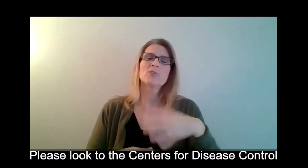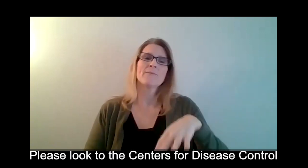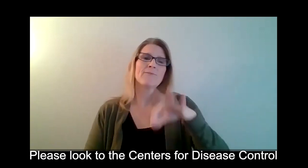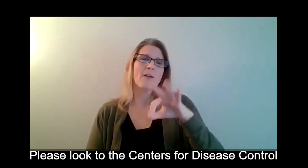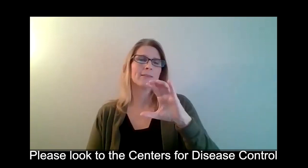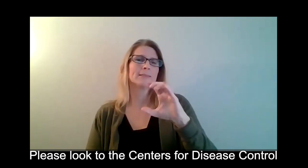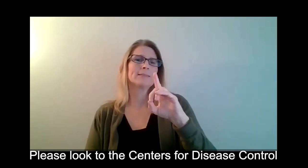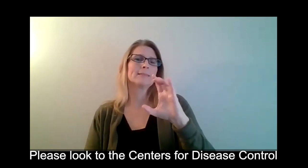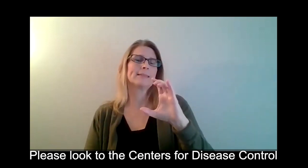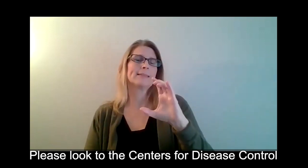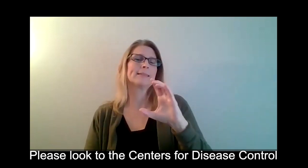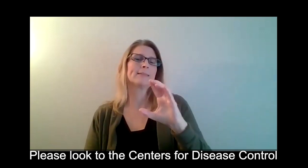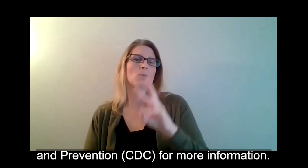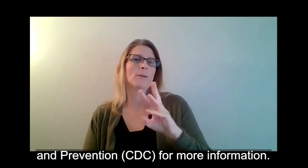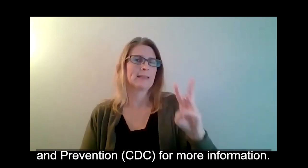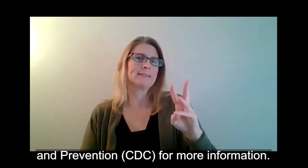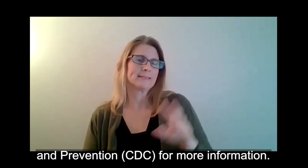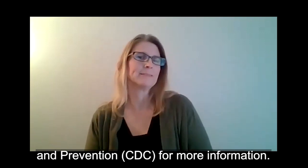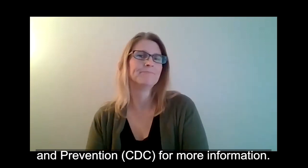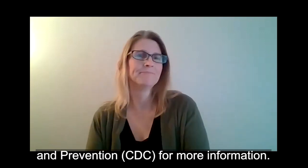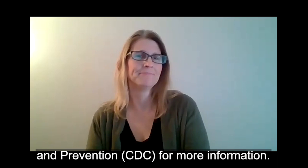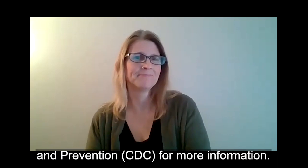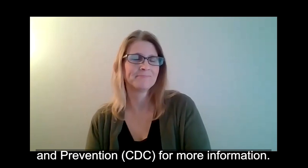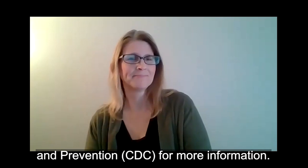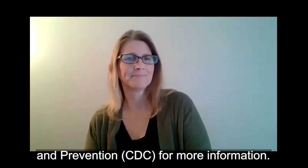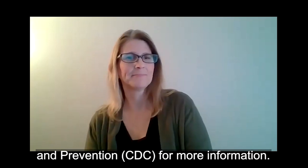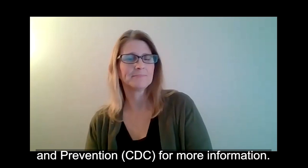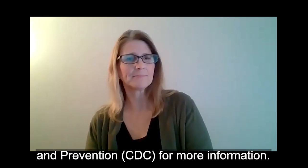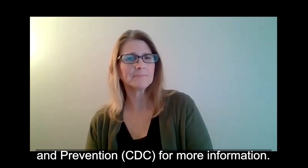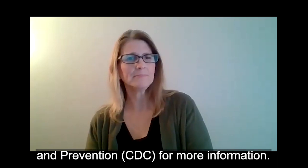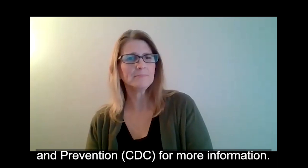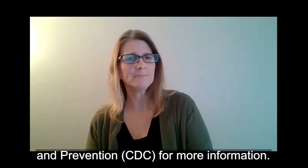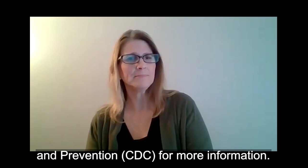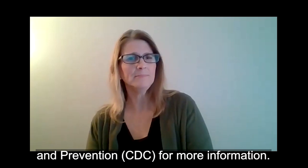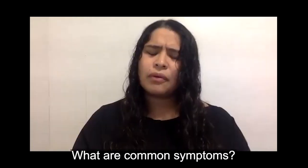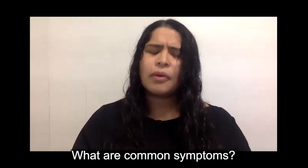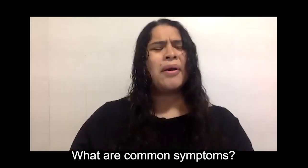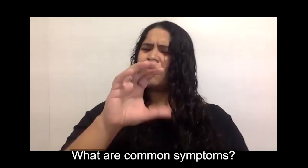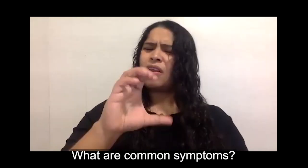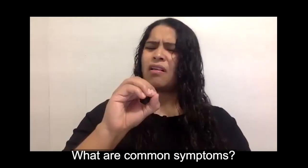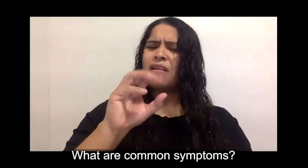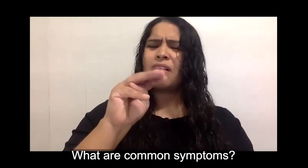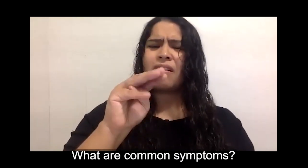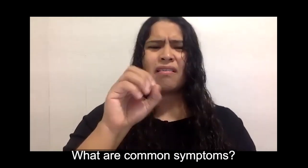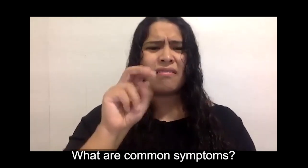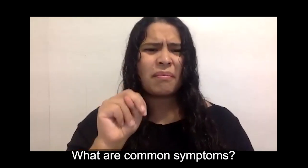So please look to the Center for Disease Control and Prevention CDC for more information.